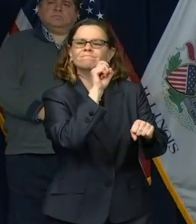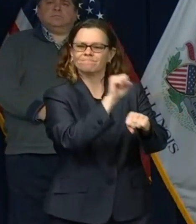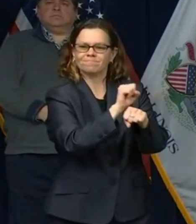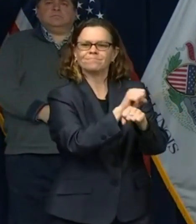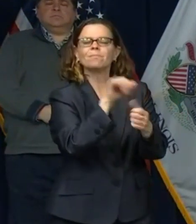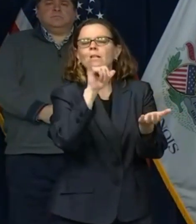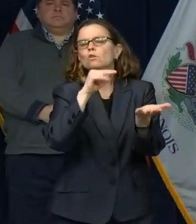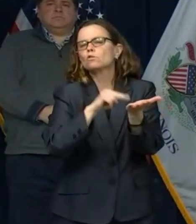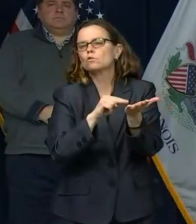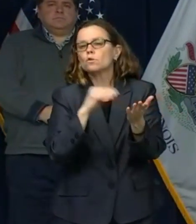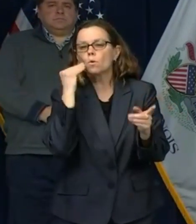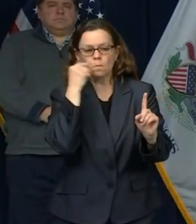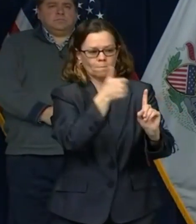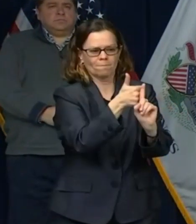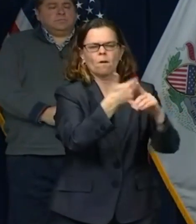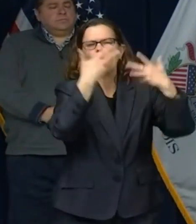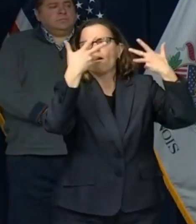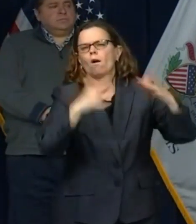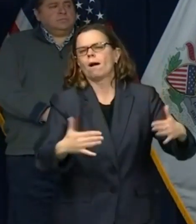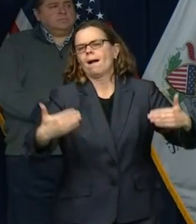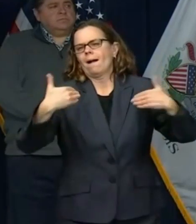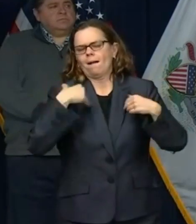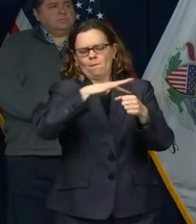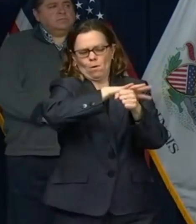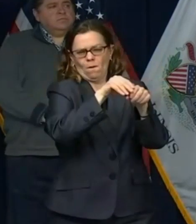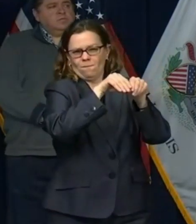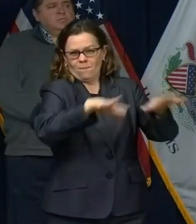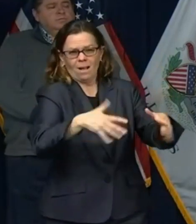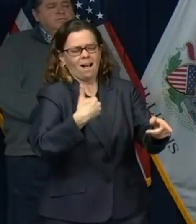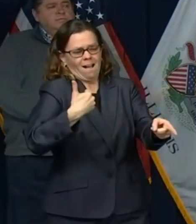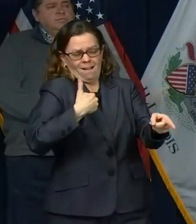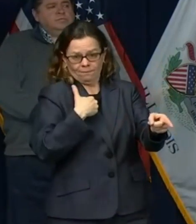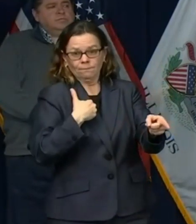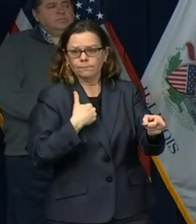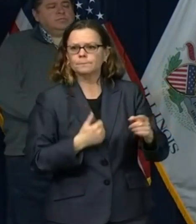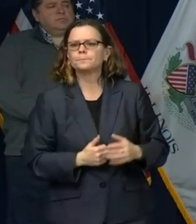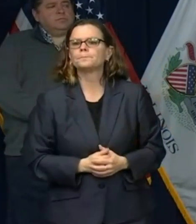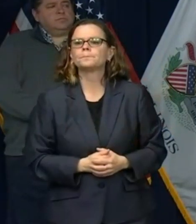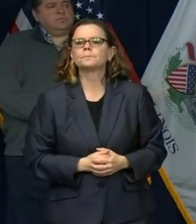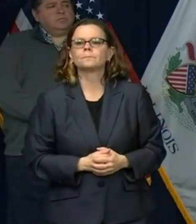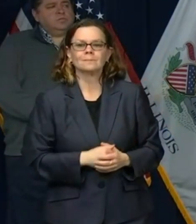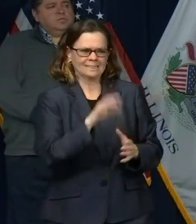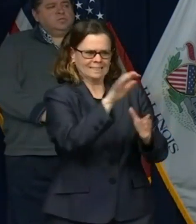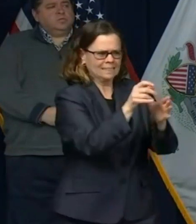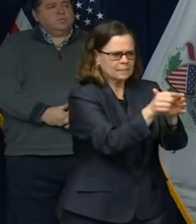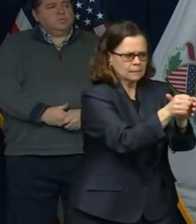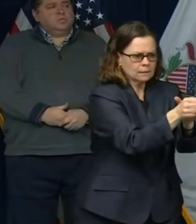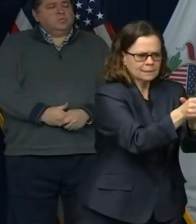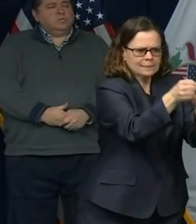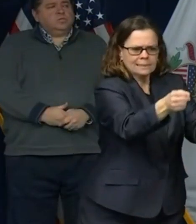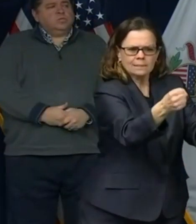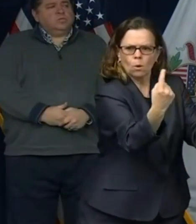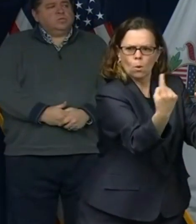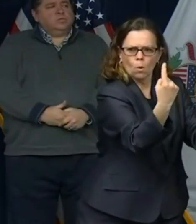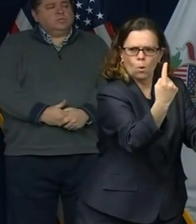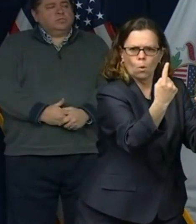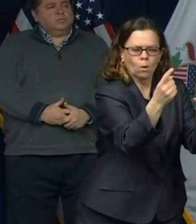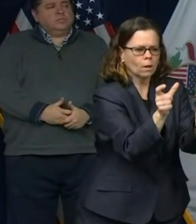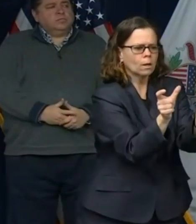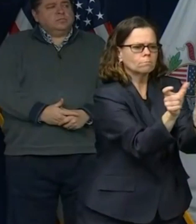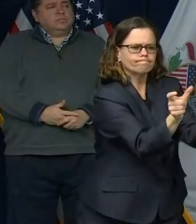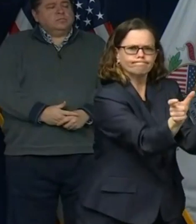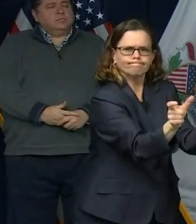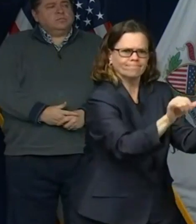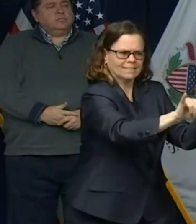are cases, you know, probably a lot of that isolation and quarantining has already happened, but we are following up to make sure that we test